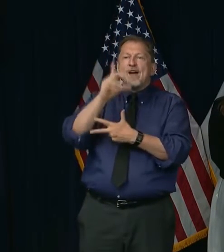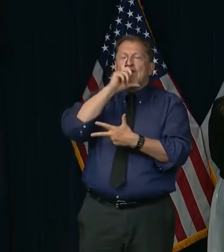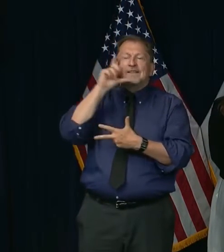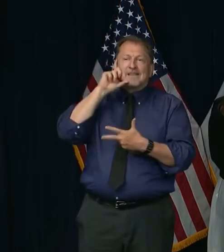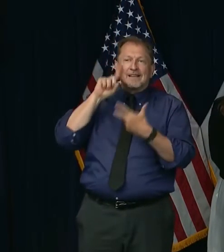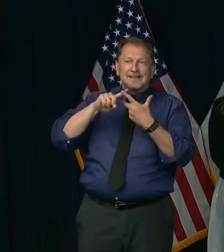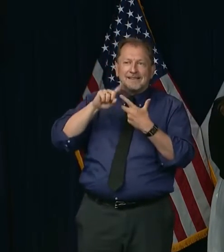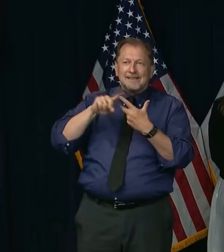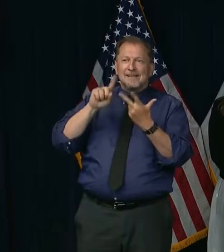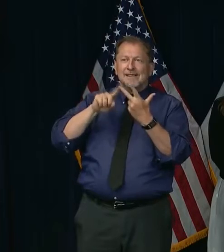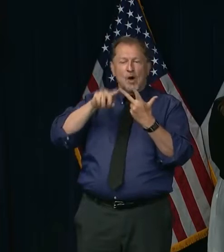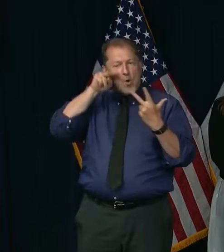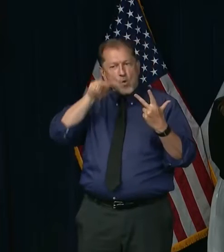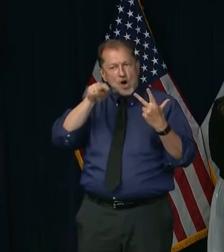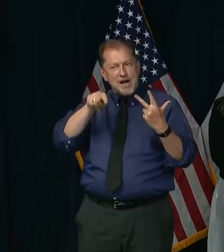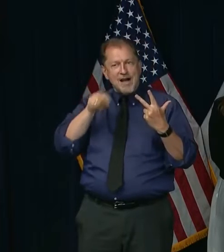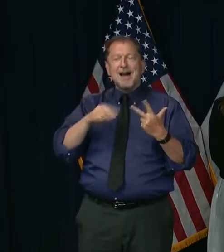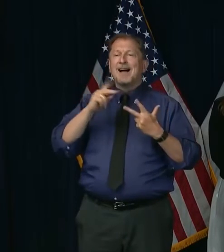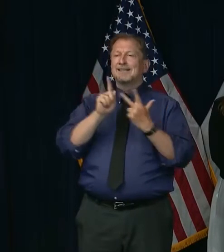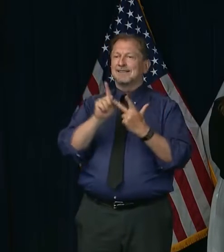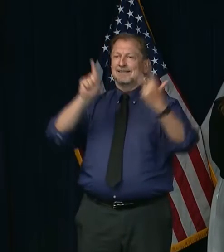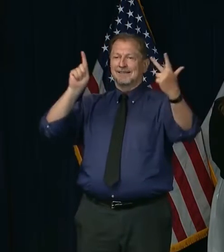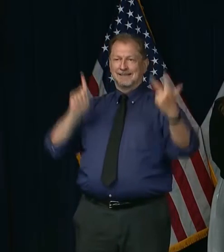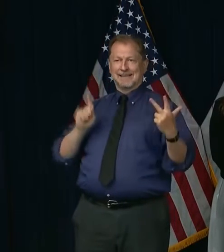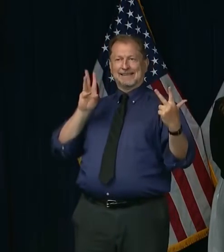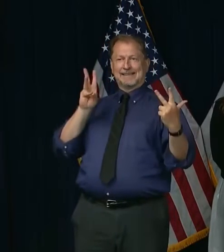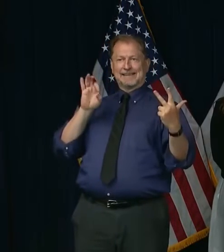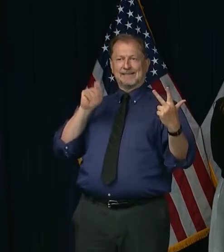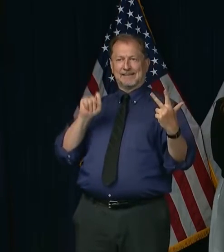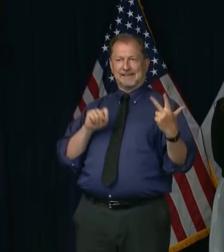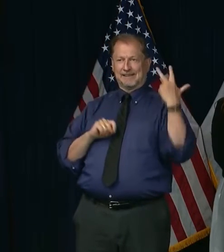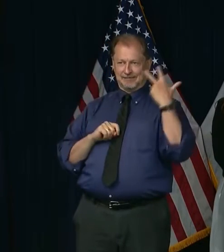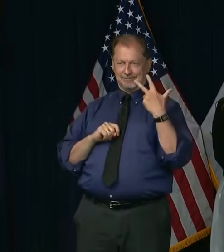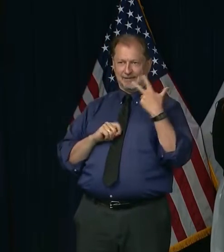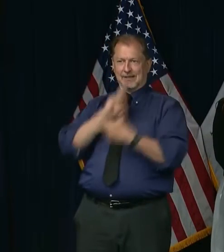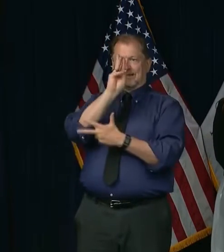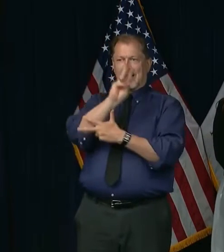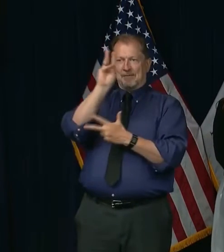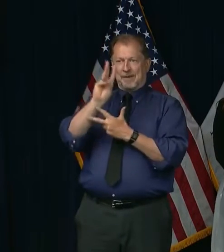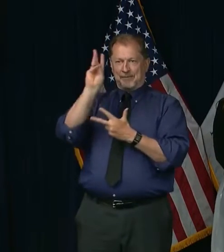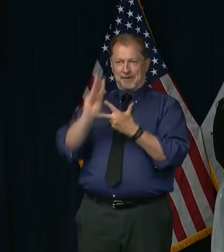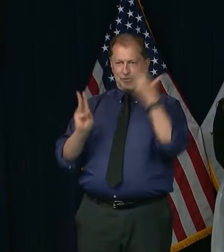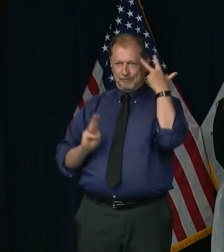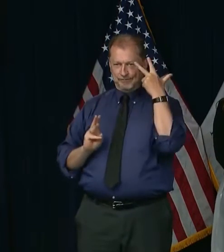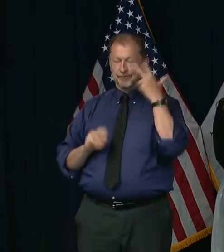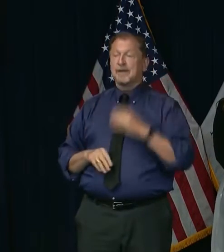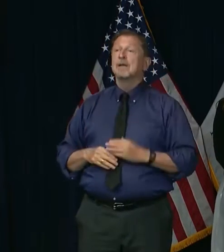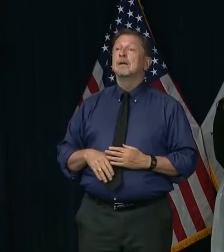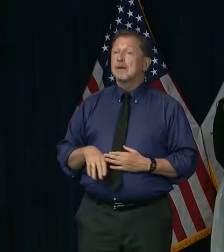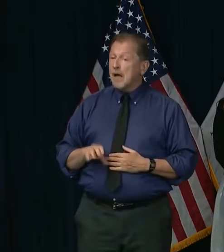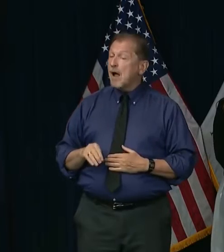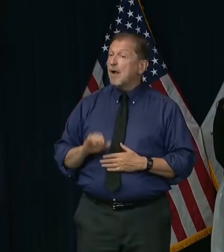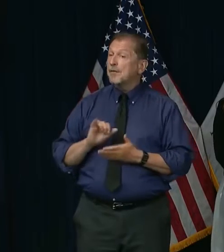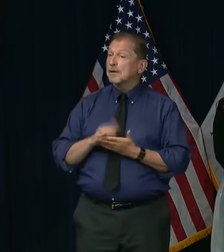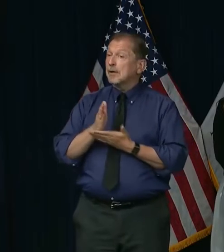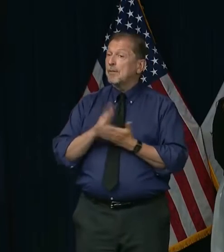your distance. We all know that that means at least six feet between you and the next person. And as part of this social contract, if you have